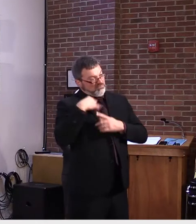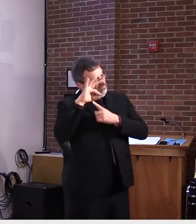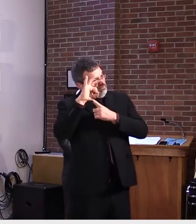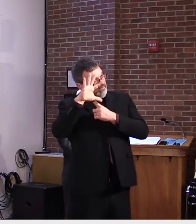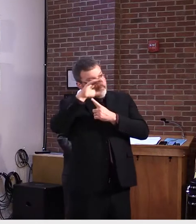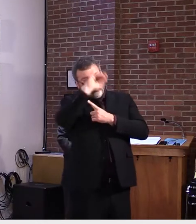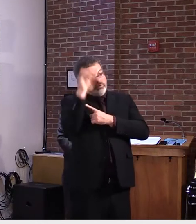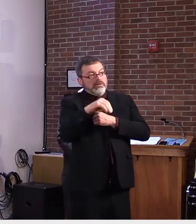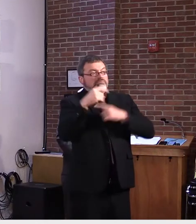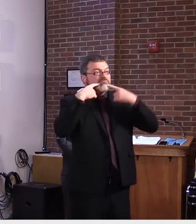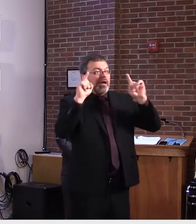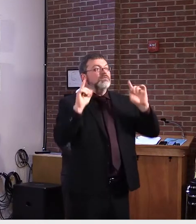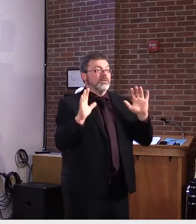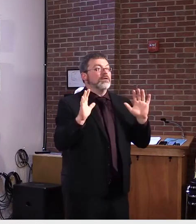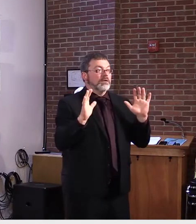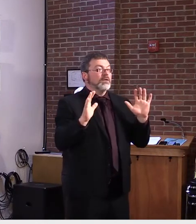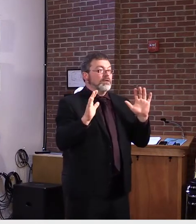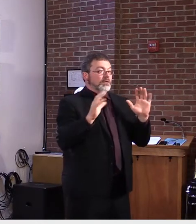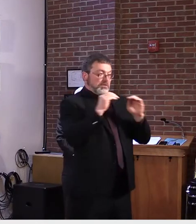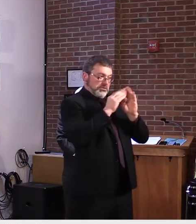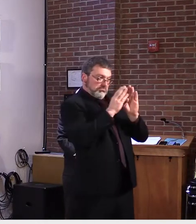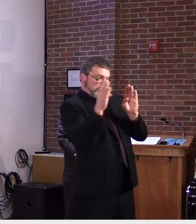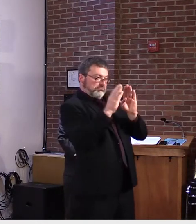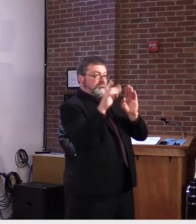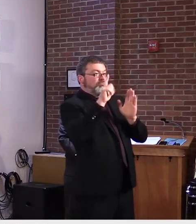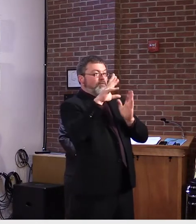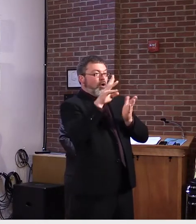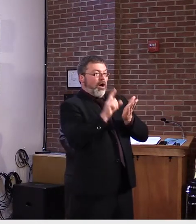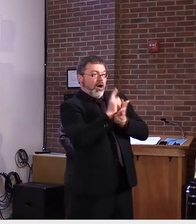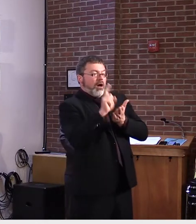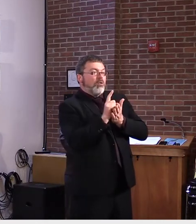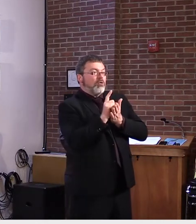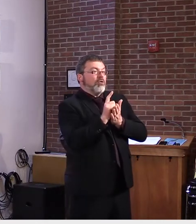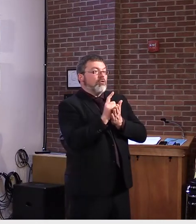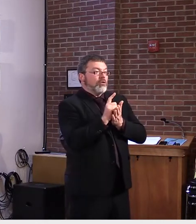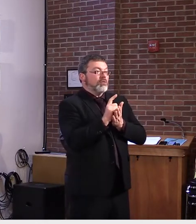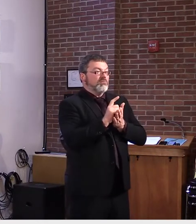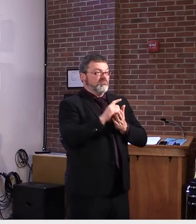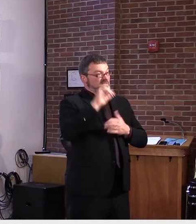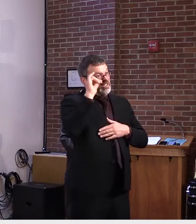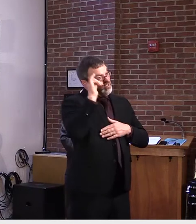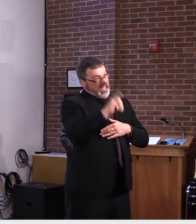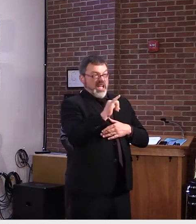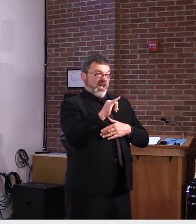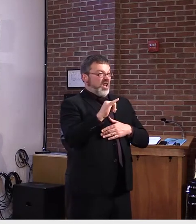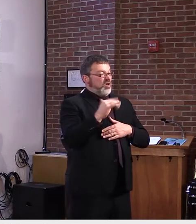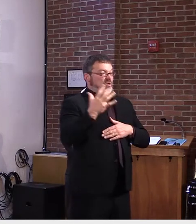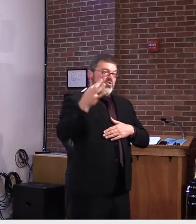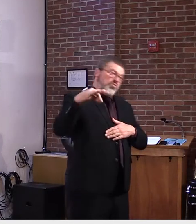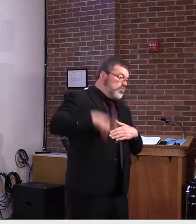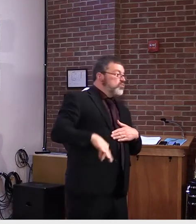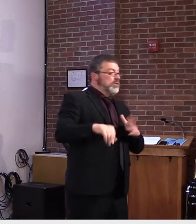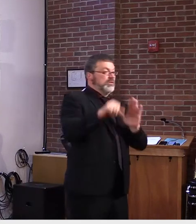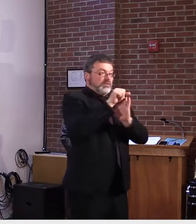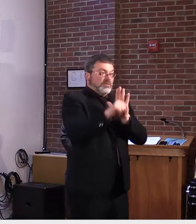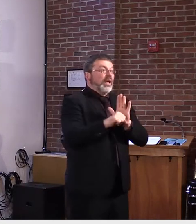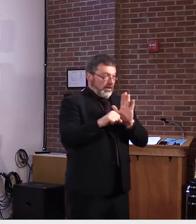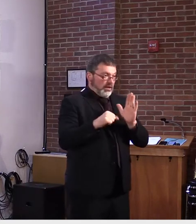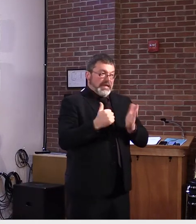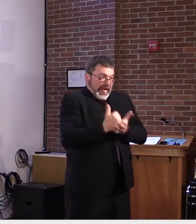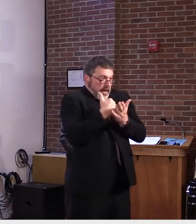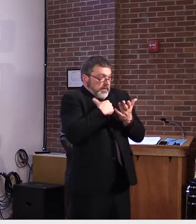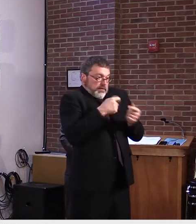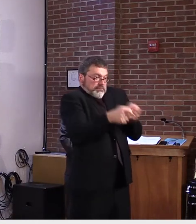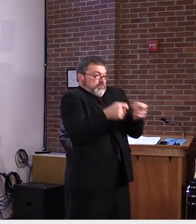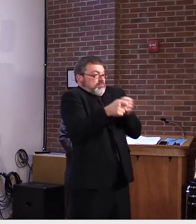much universally. And, um, that's really helped us tremendously as we've managed, uh, the, the outbreaks that we've had